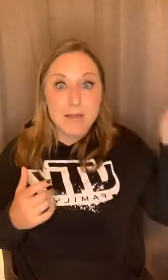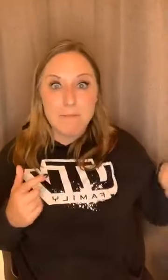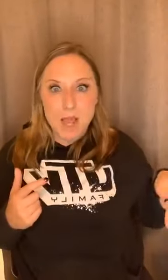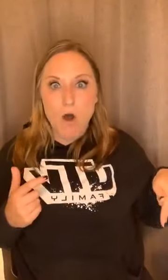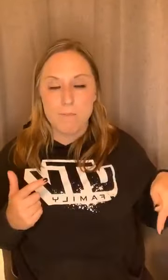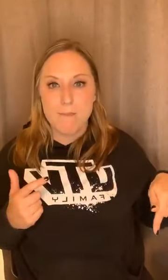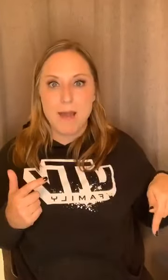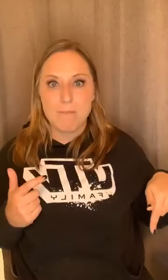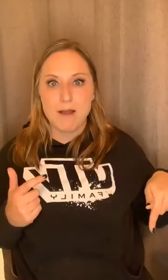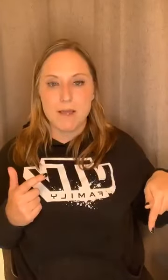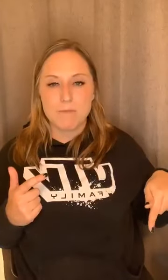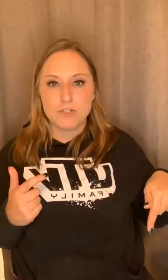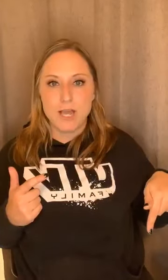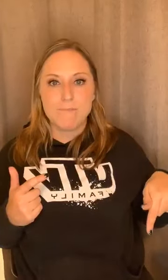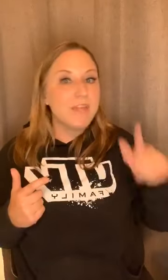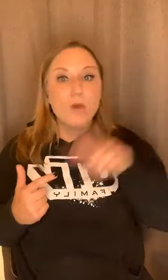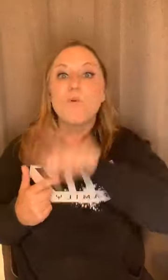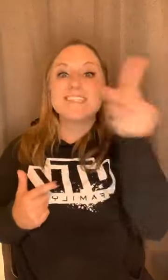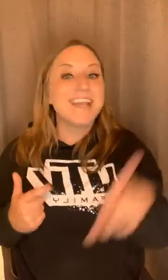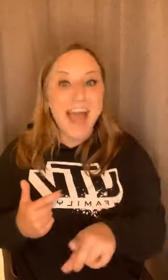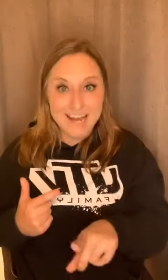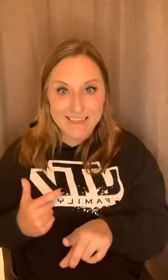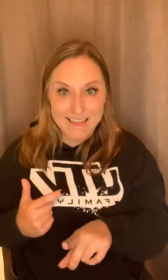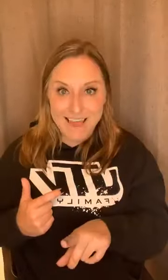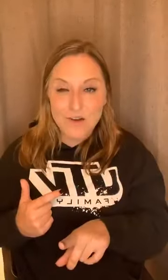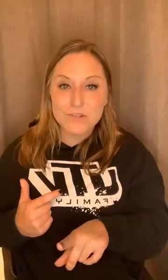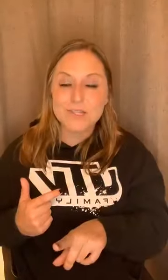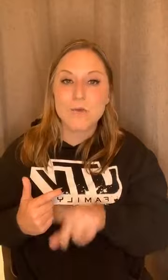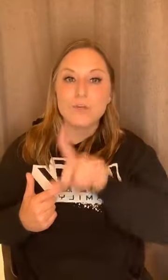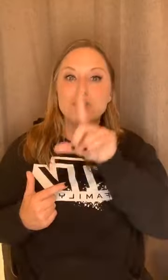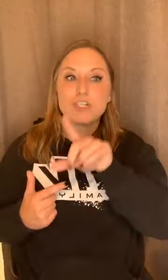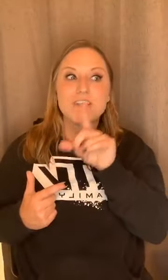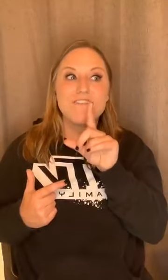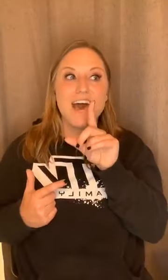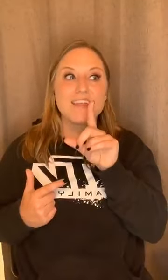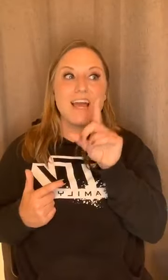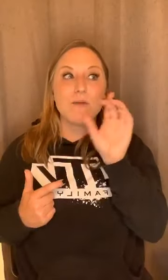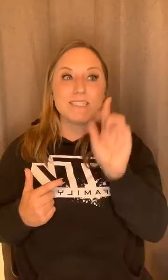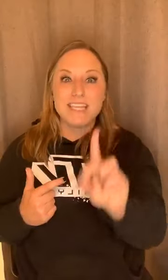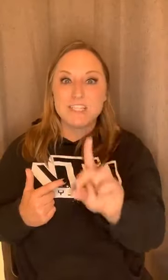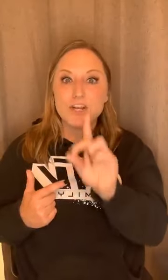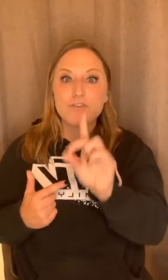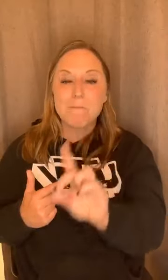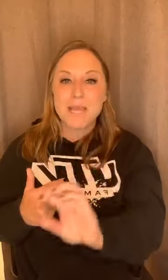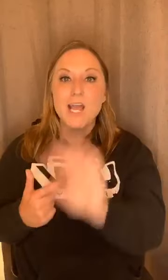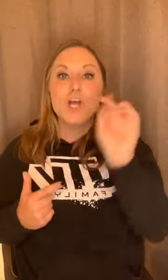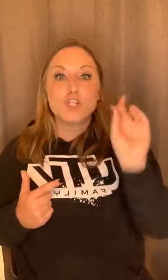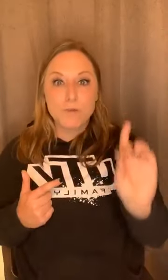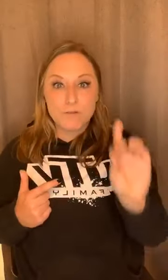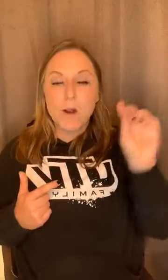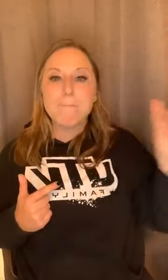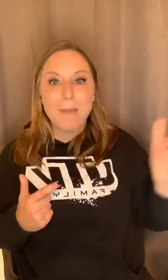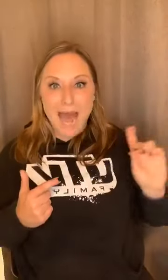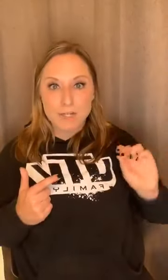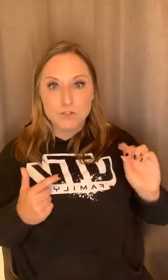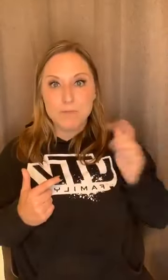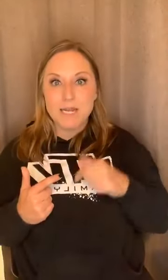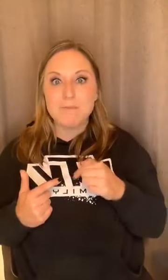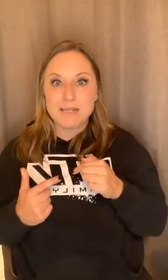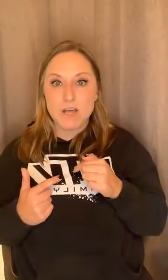me on my bad body image day. It wasn't anything else. It was just the fact that it was easier for me to revert back to beating myself